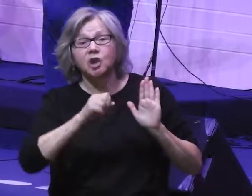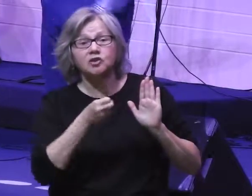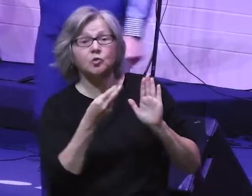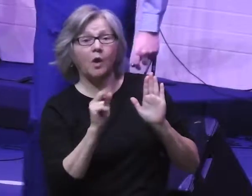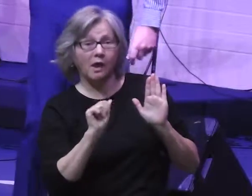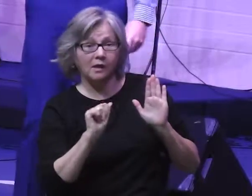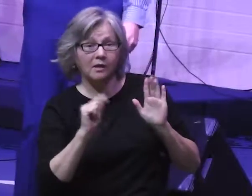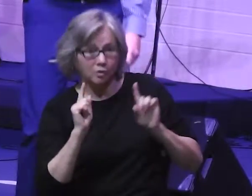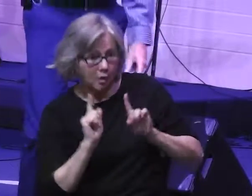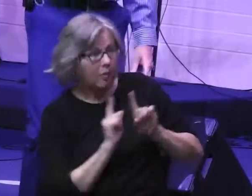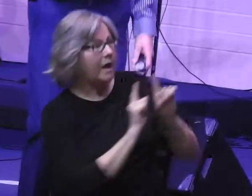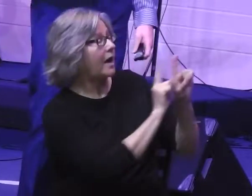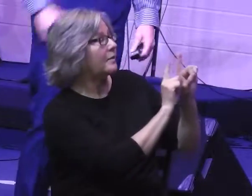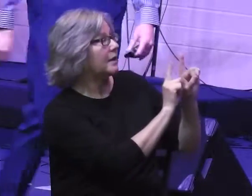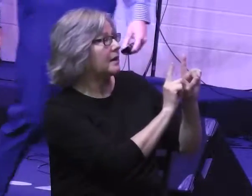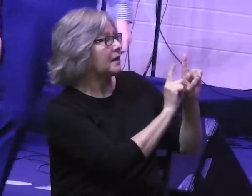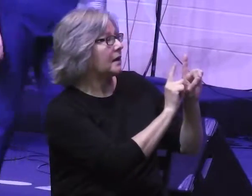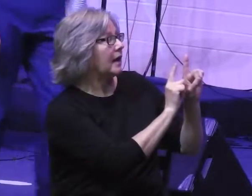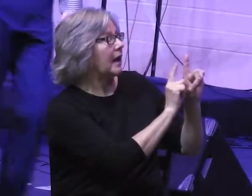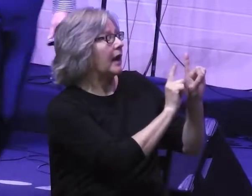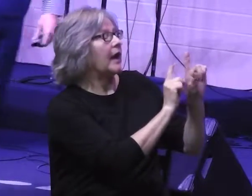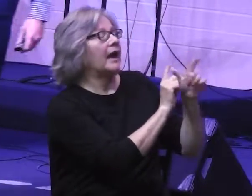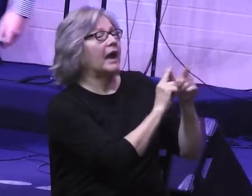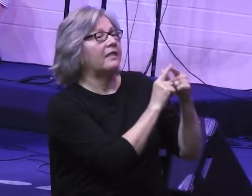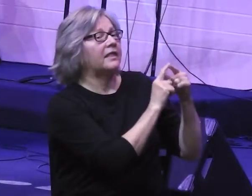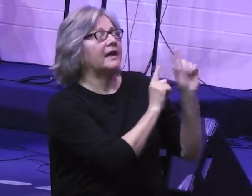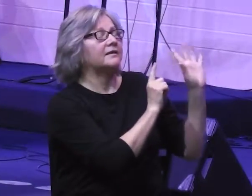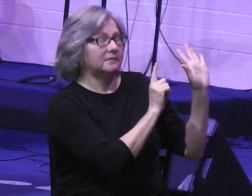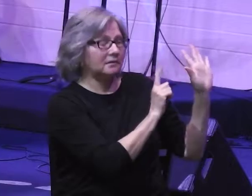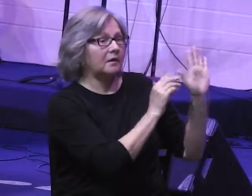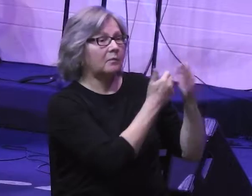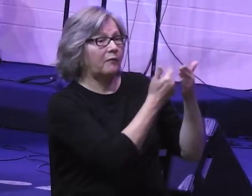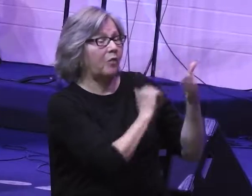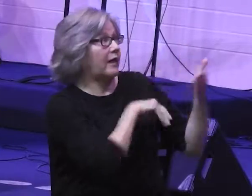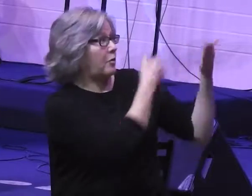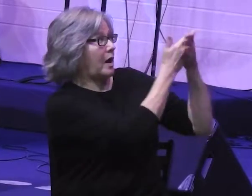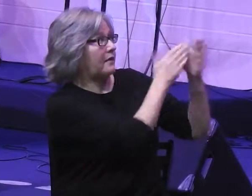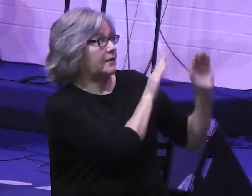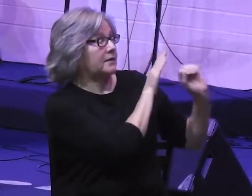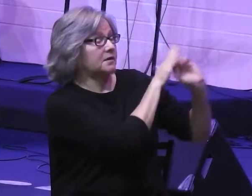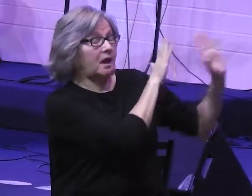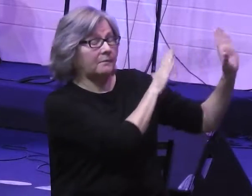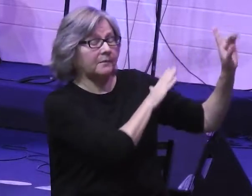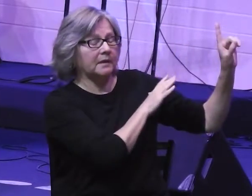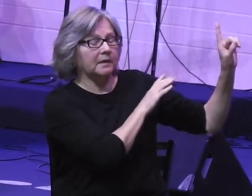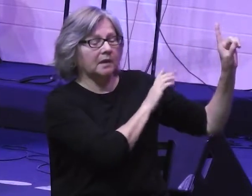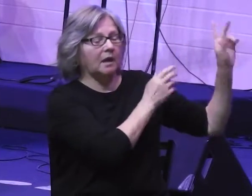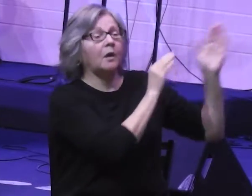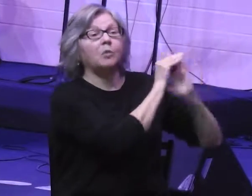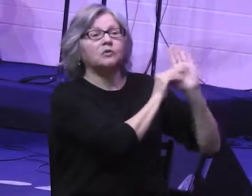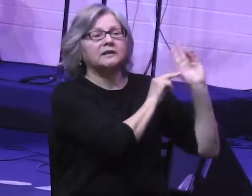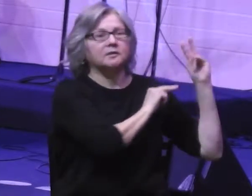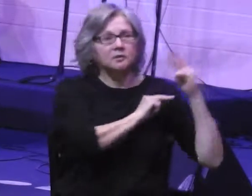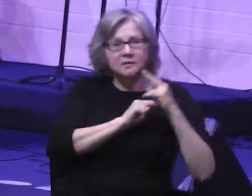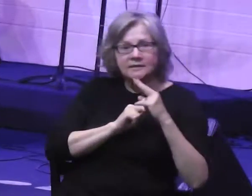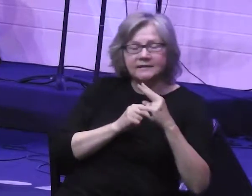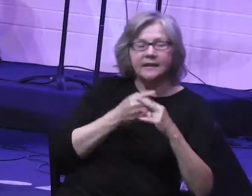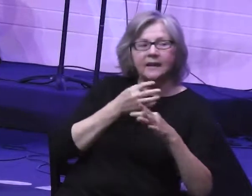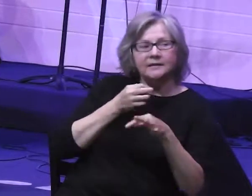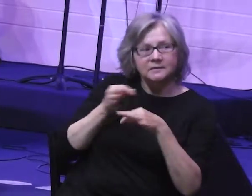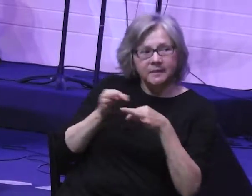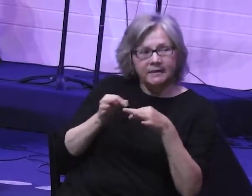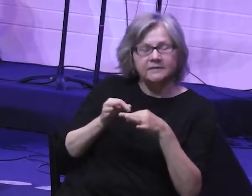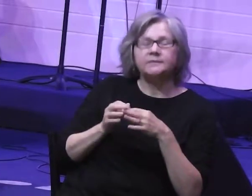the mountain, but they stop, and Moses turns around to speak to the leaders of Israel. And this is what he says, chapter